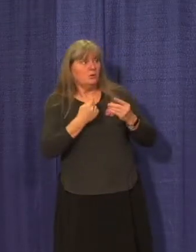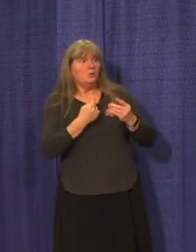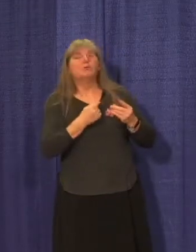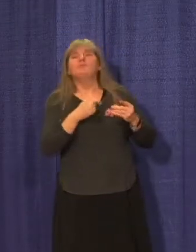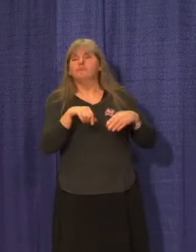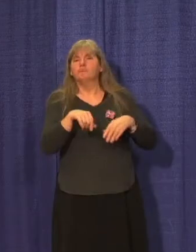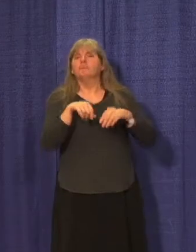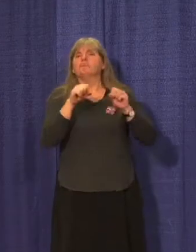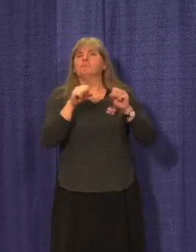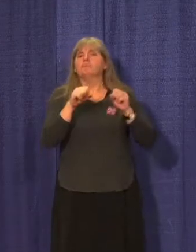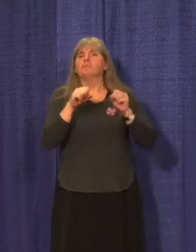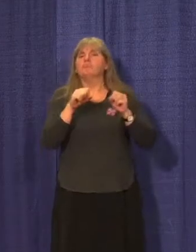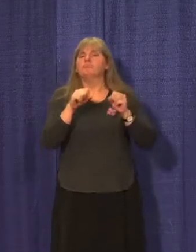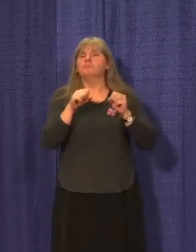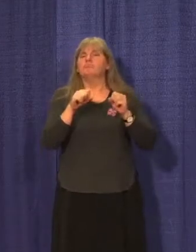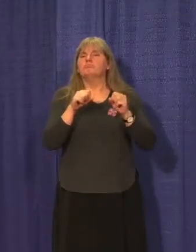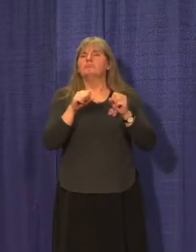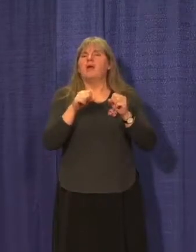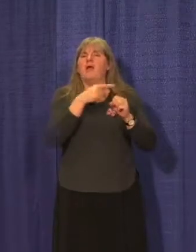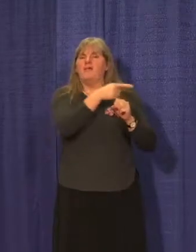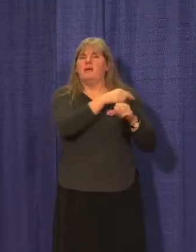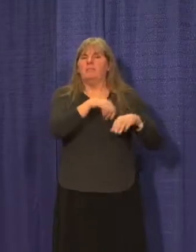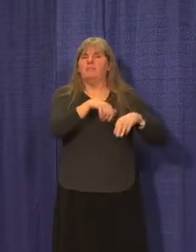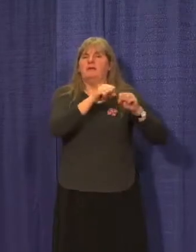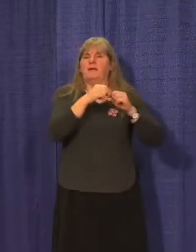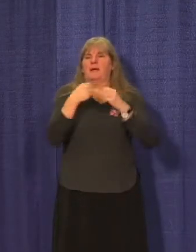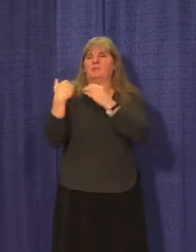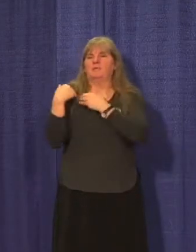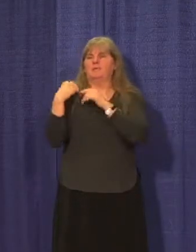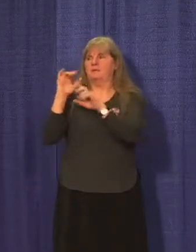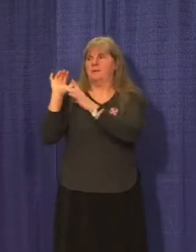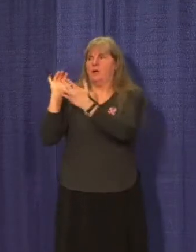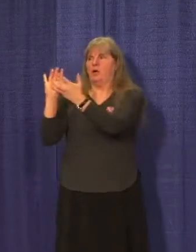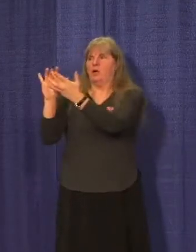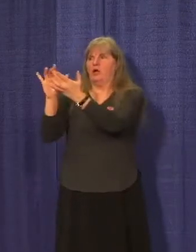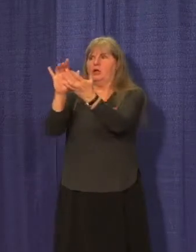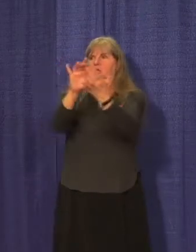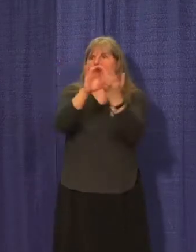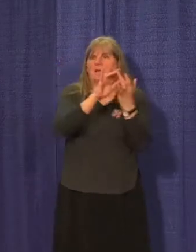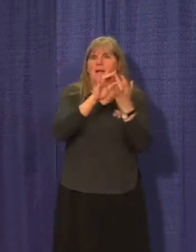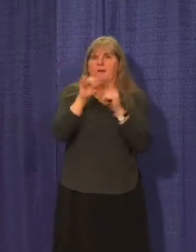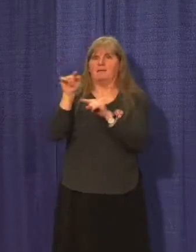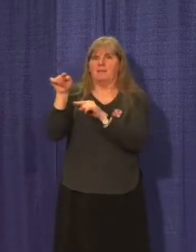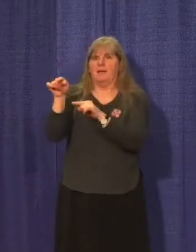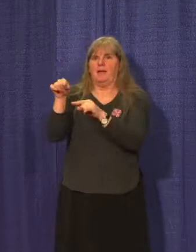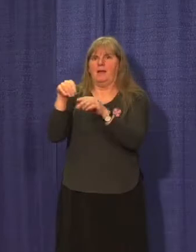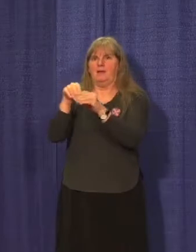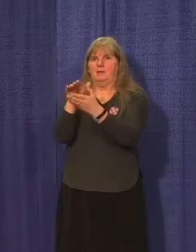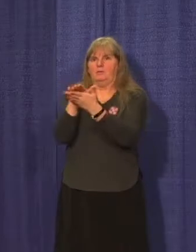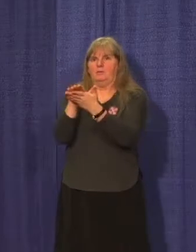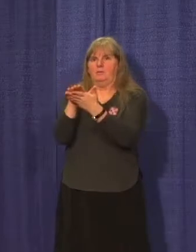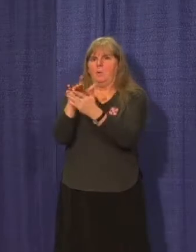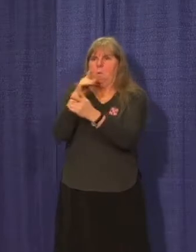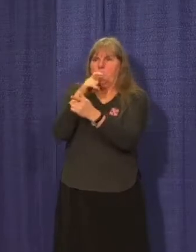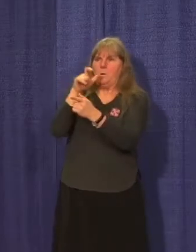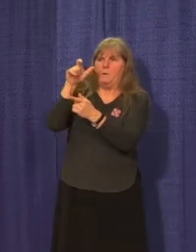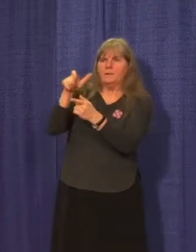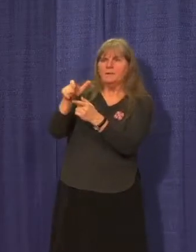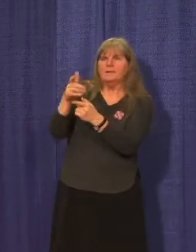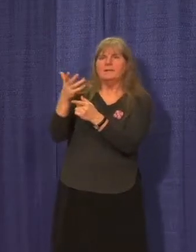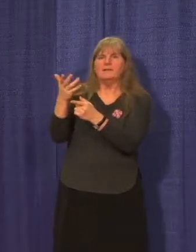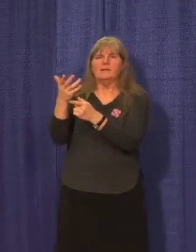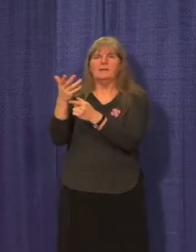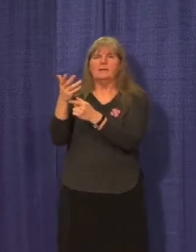and directly notify any of the close contacts and provide direction on who will need to be